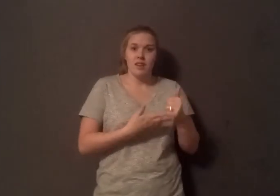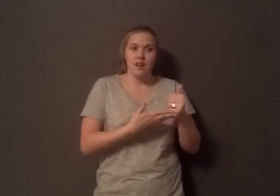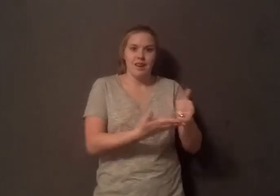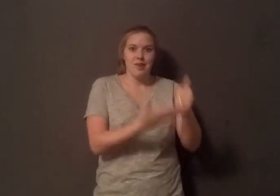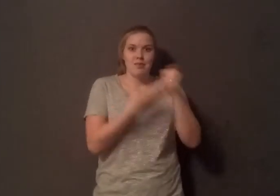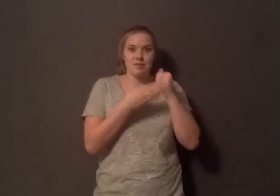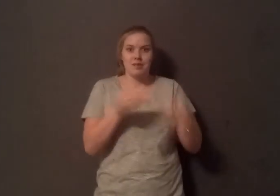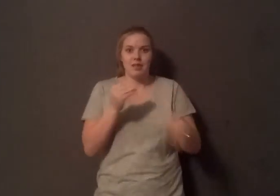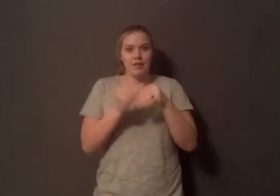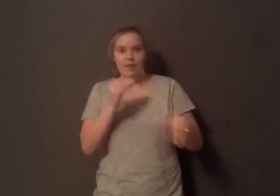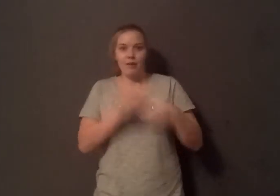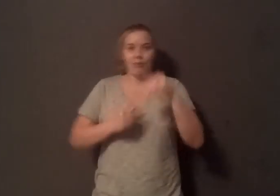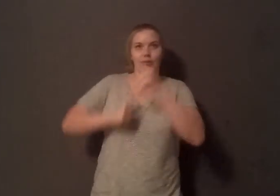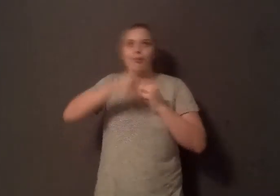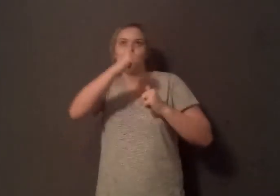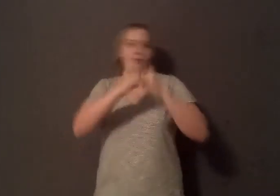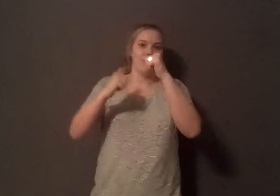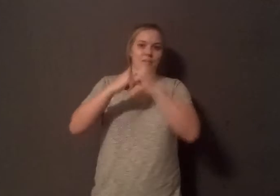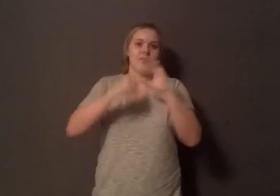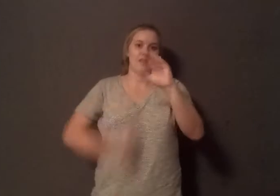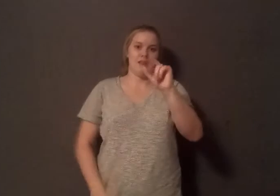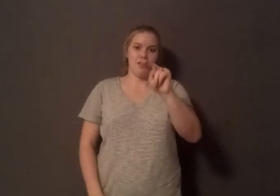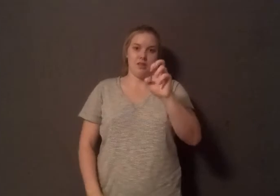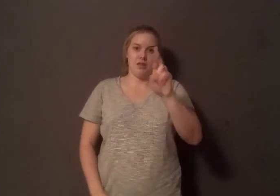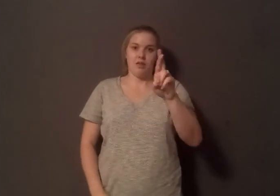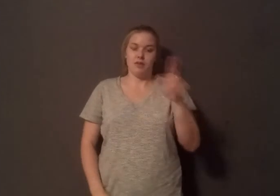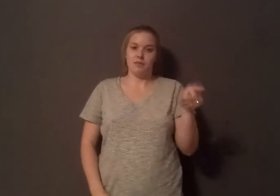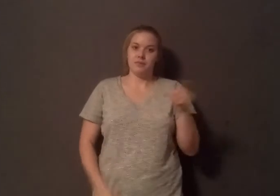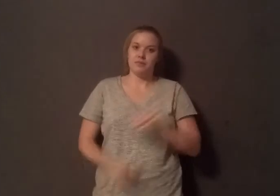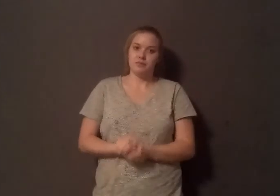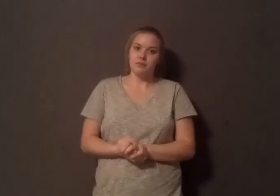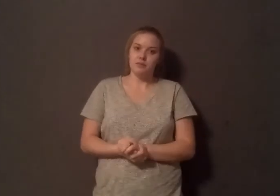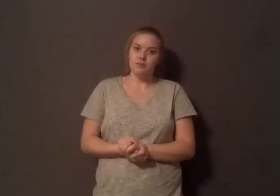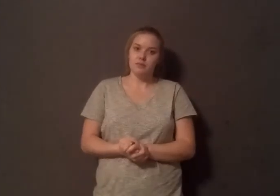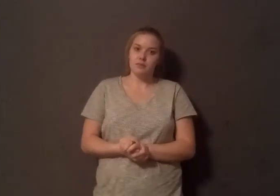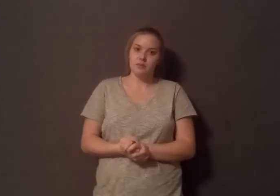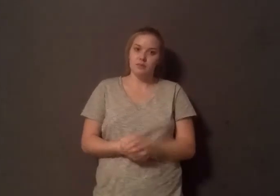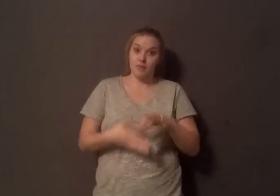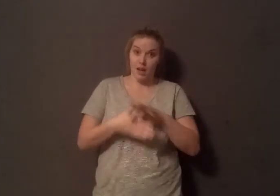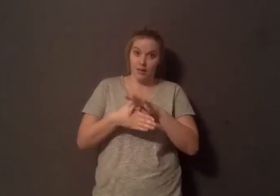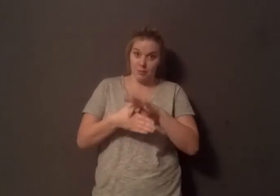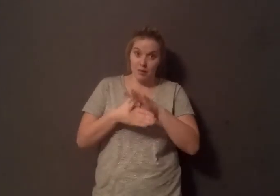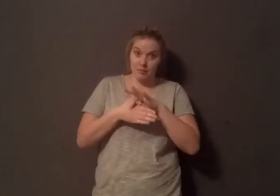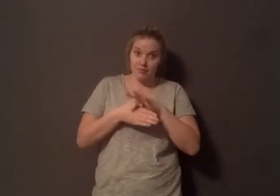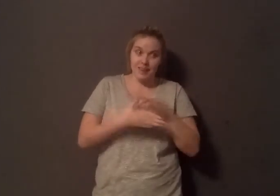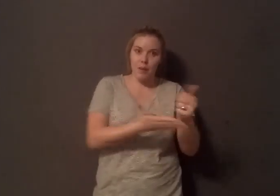stage of cancer cell growth and spread and metastases. Any animal protein boosts the level of IGF-1. Dairy